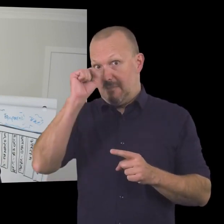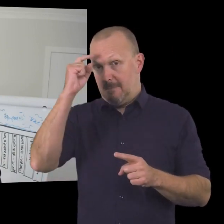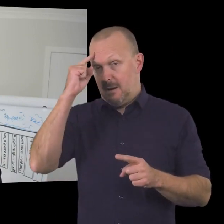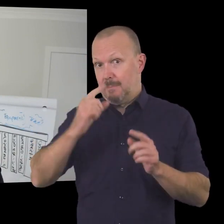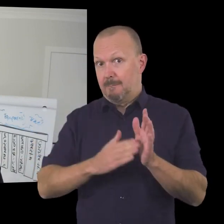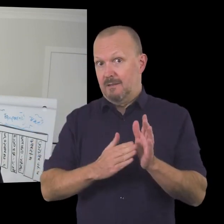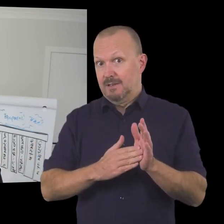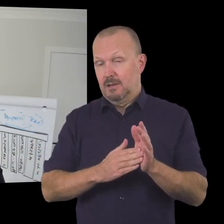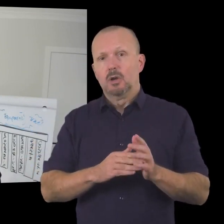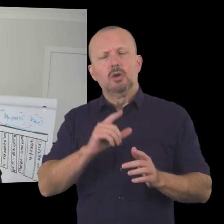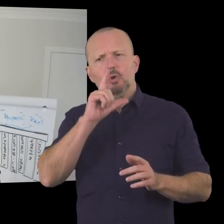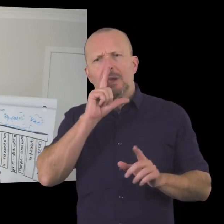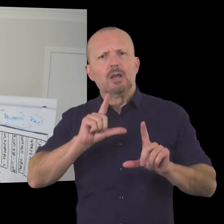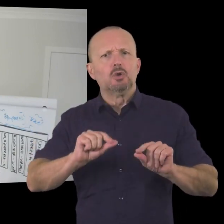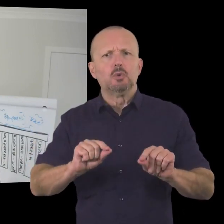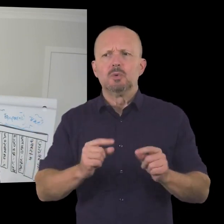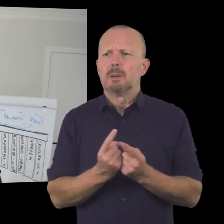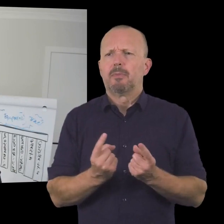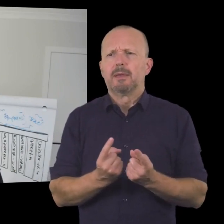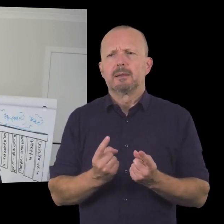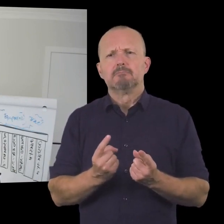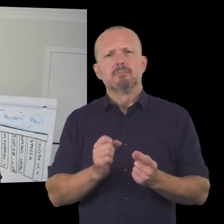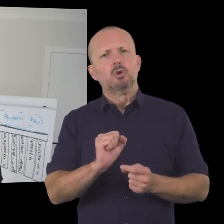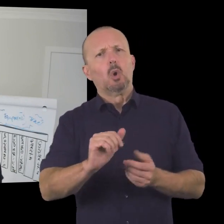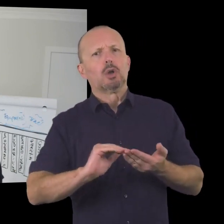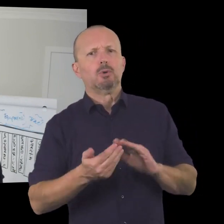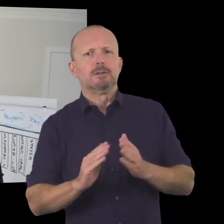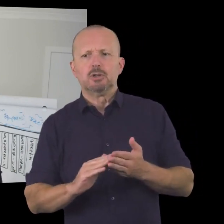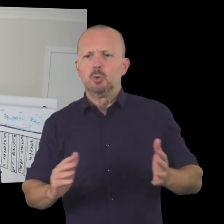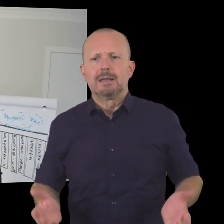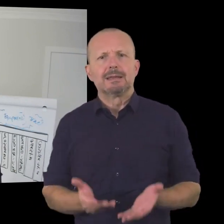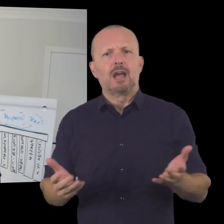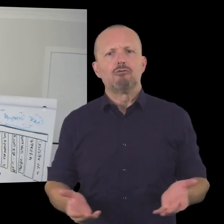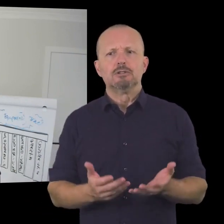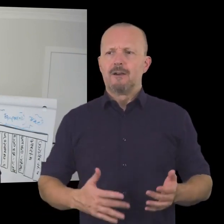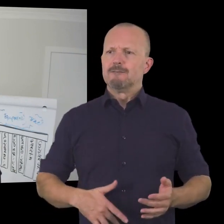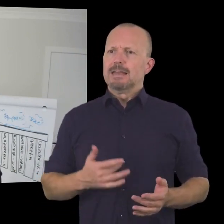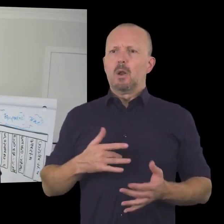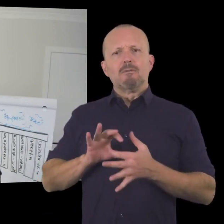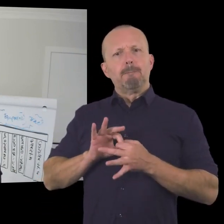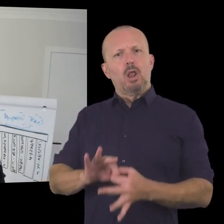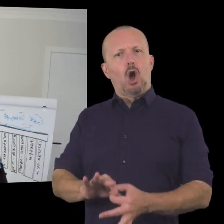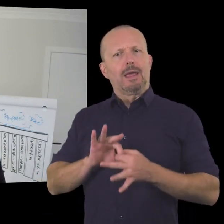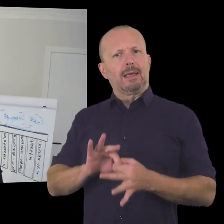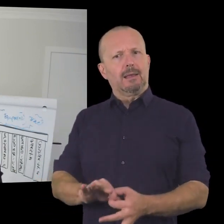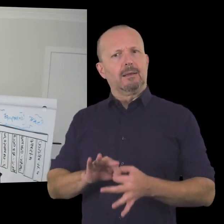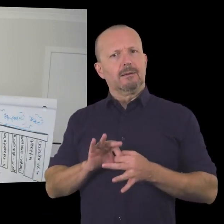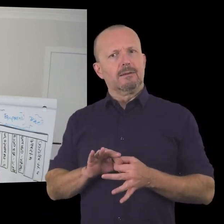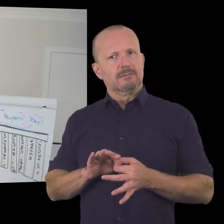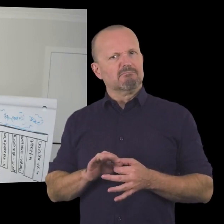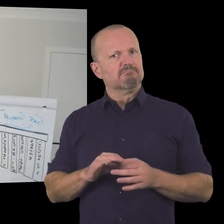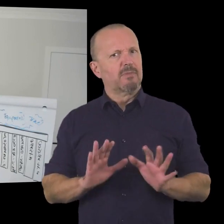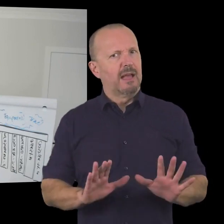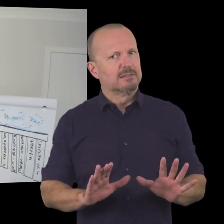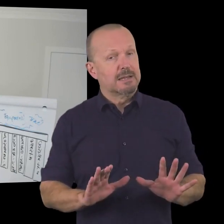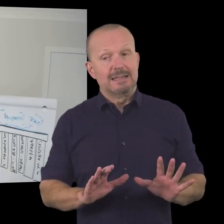are it's an opportunity to do something in your community where you create that sense of belonging or enable people to